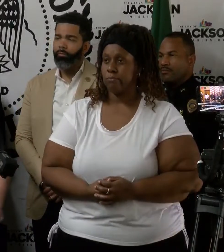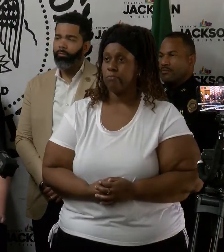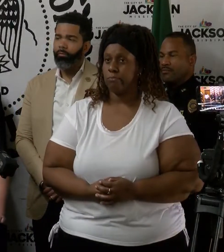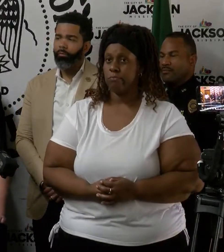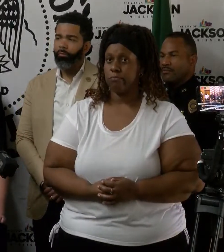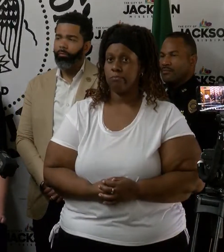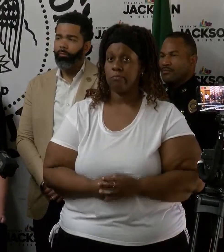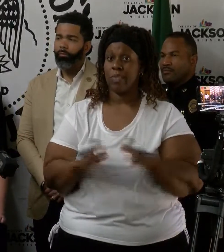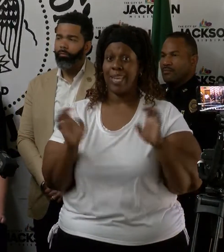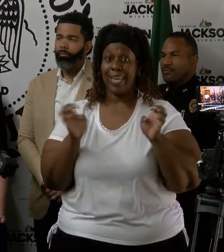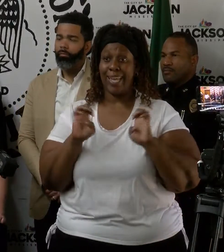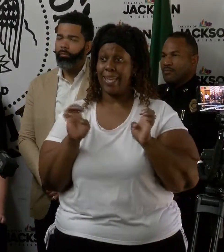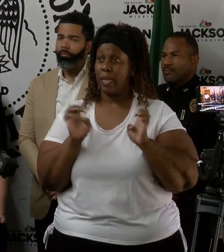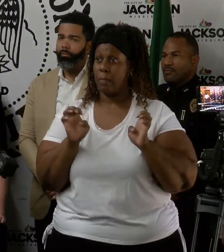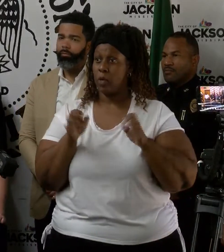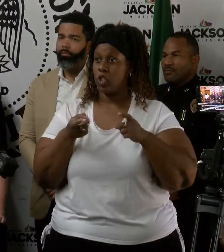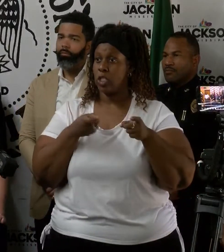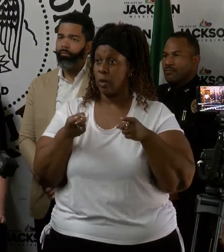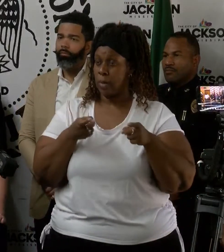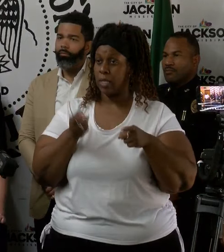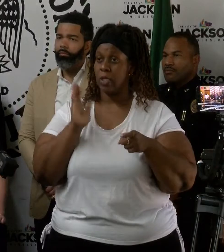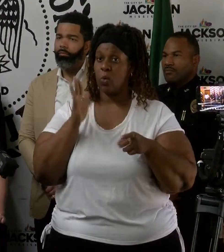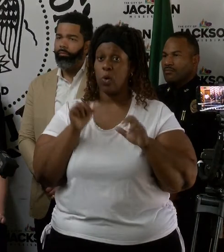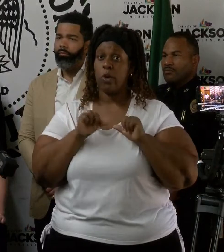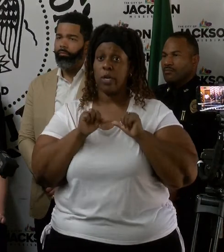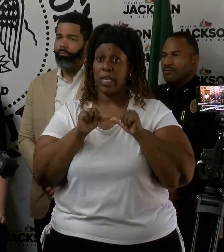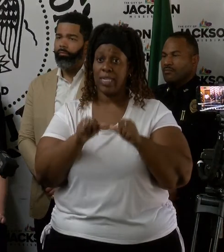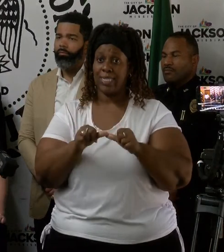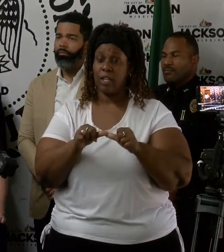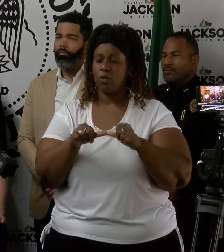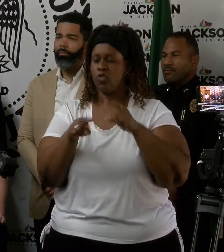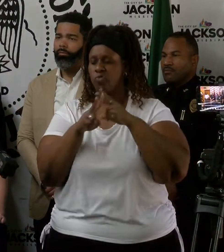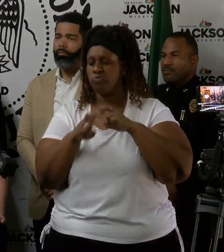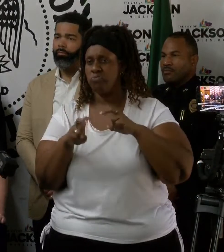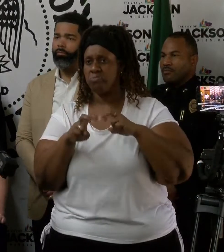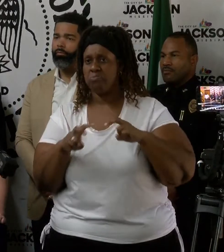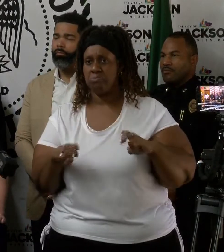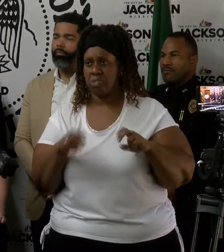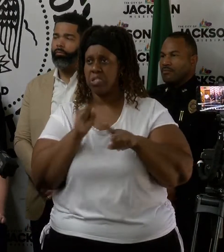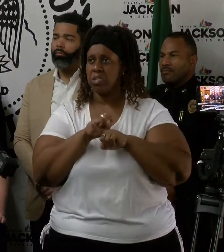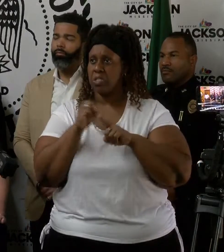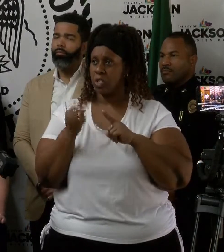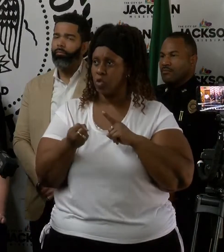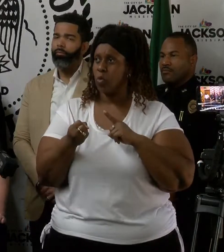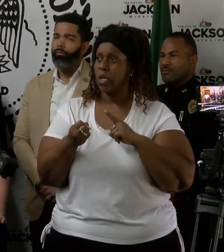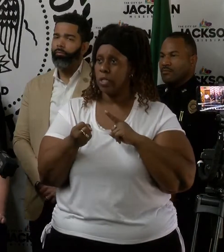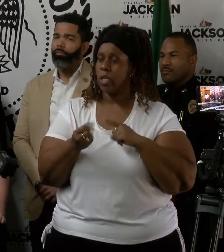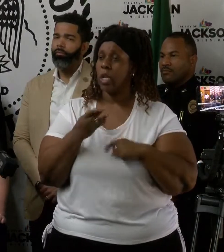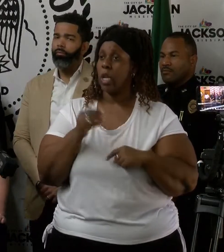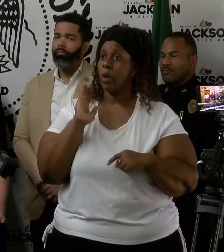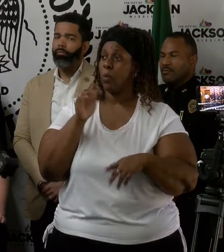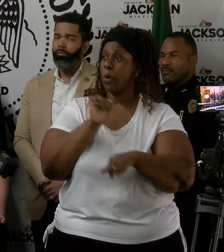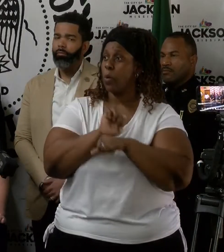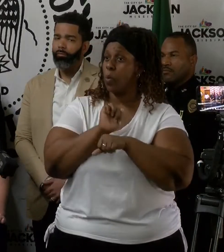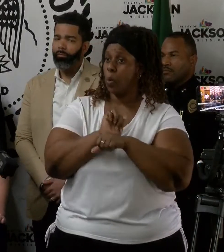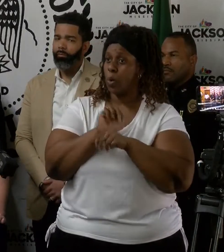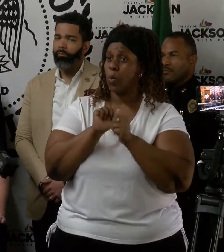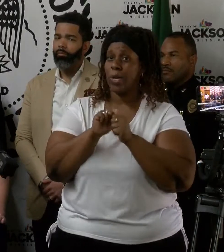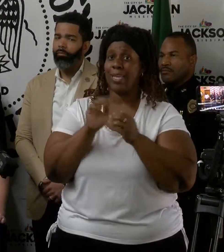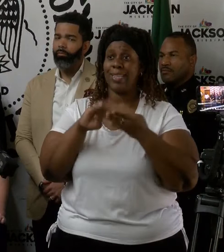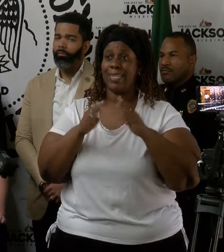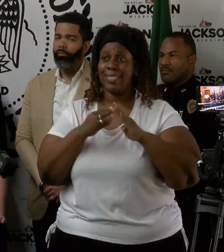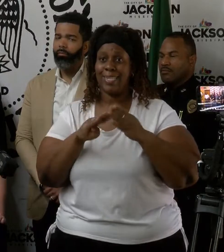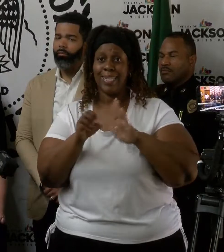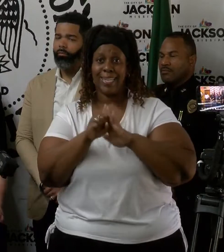The emergency management will continue to assess the situation and work with the city and the state